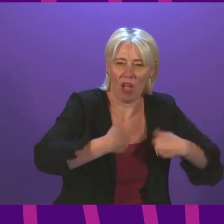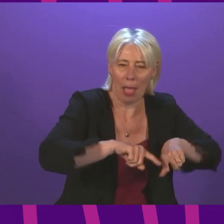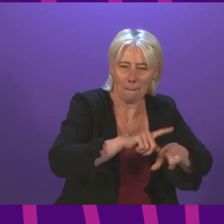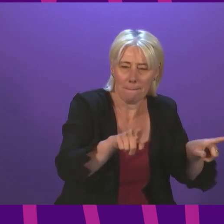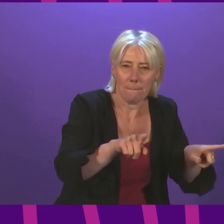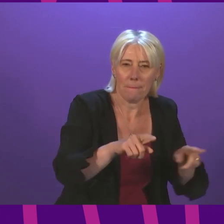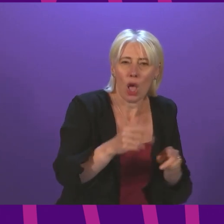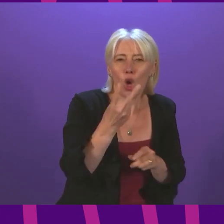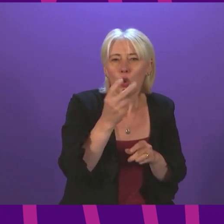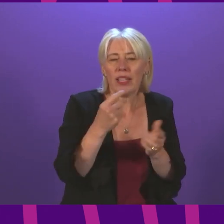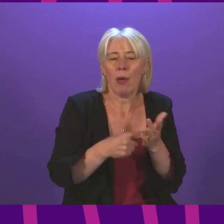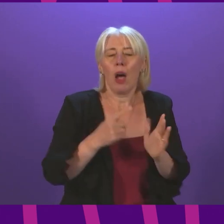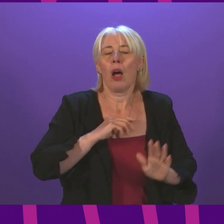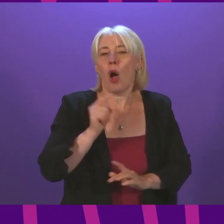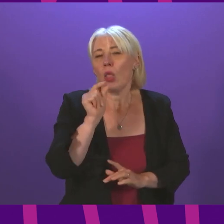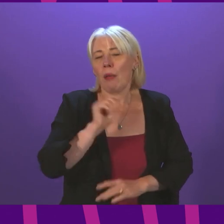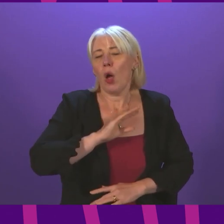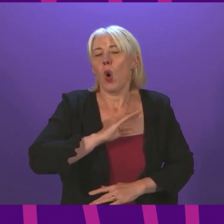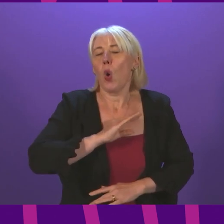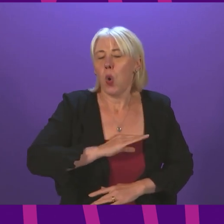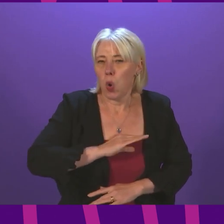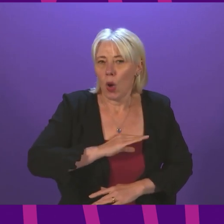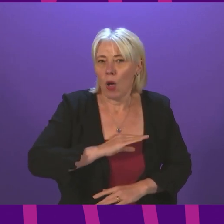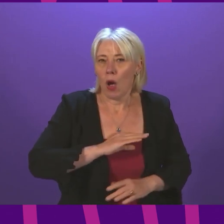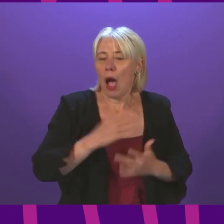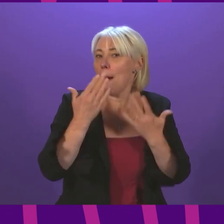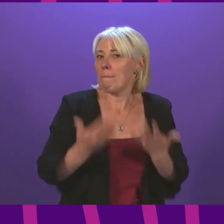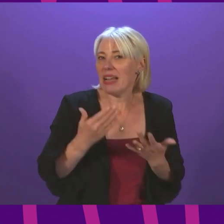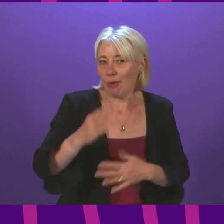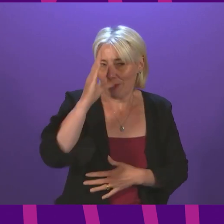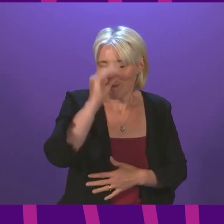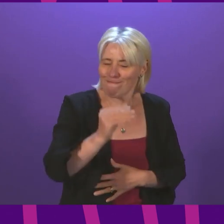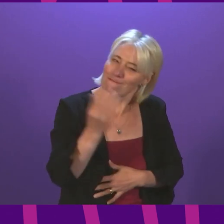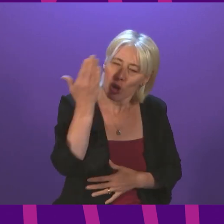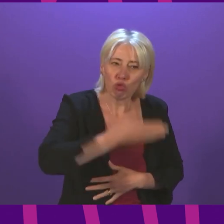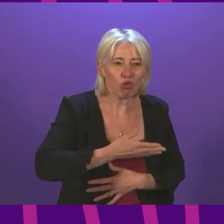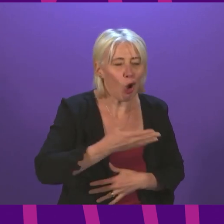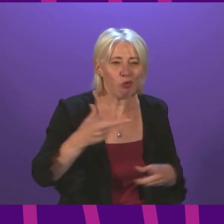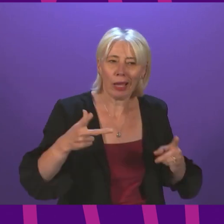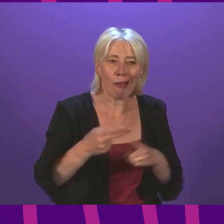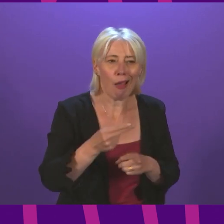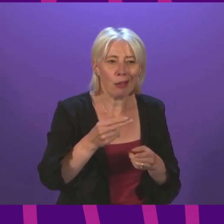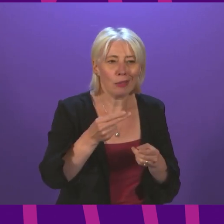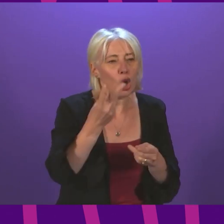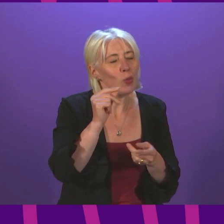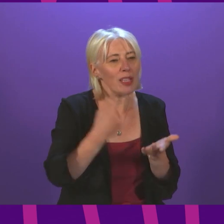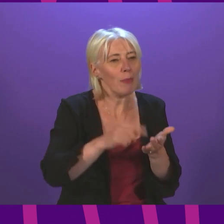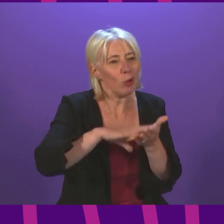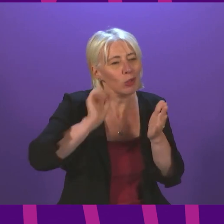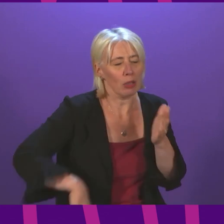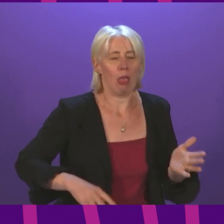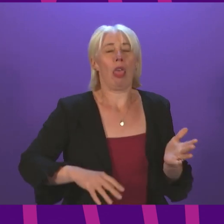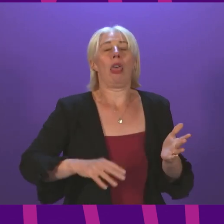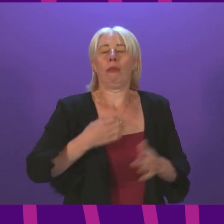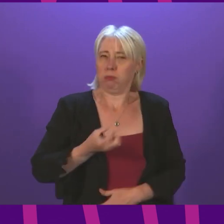a small respite from that and now we are having to tell people it will go. It is shameful. I believe